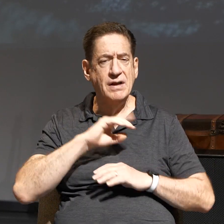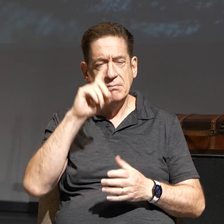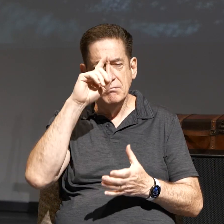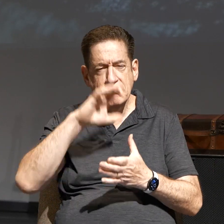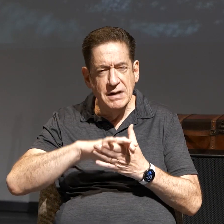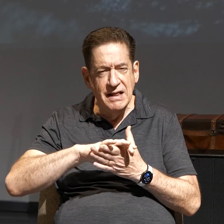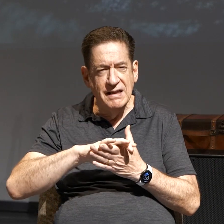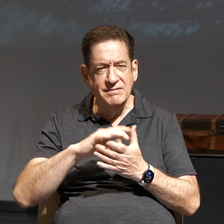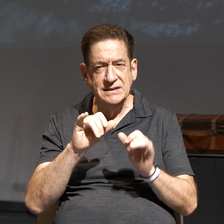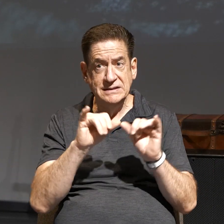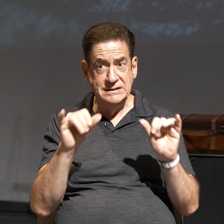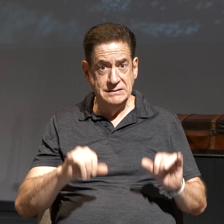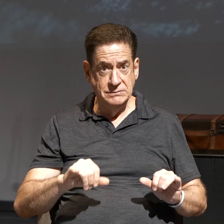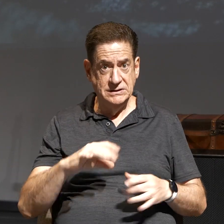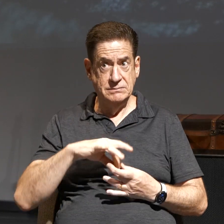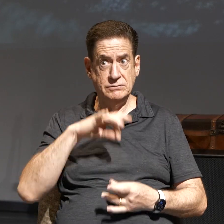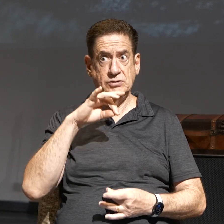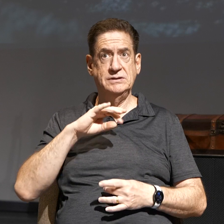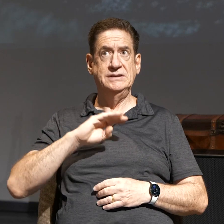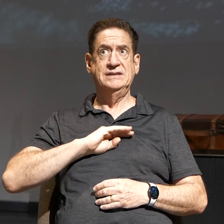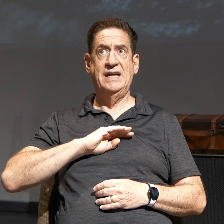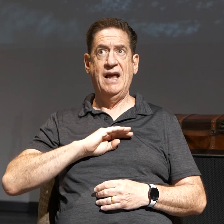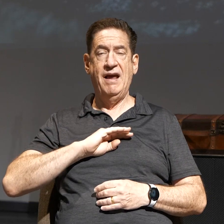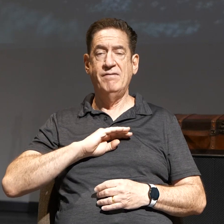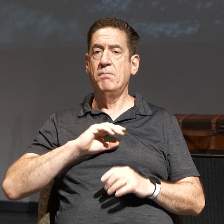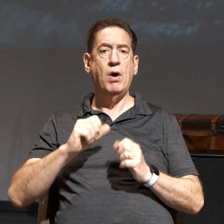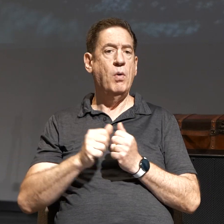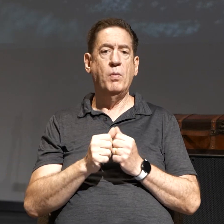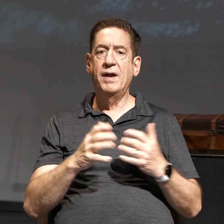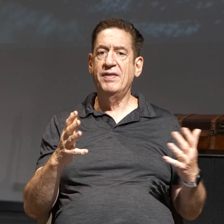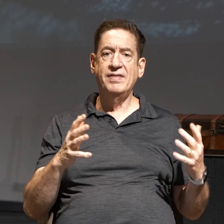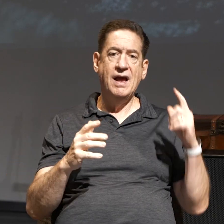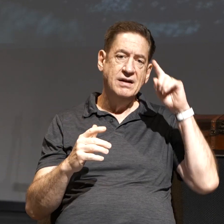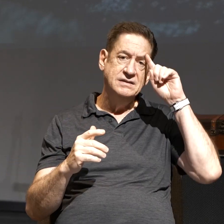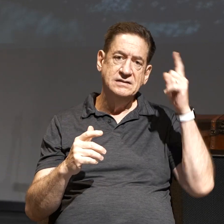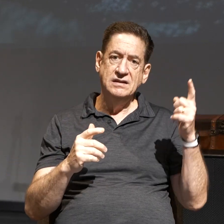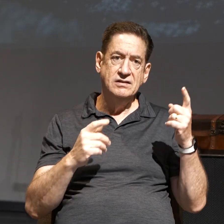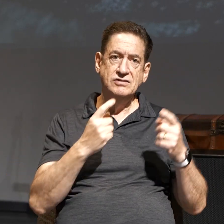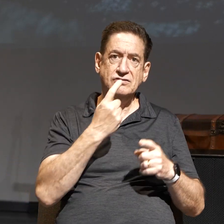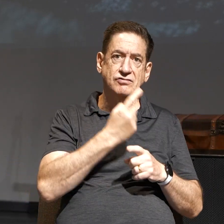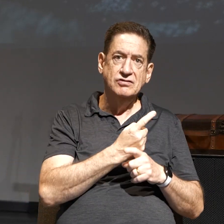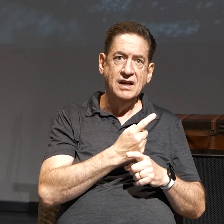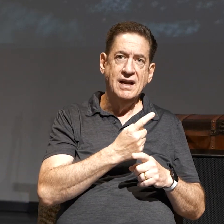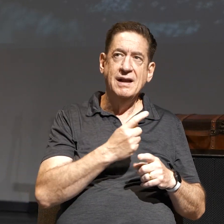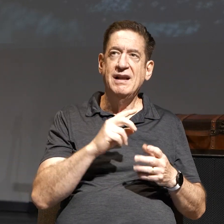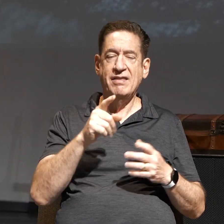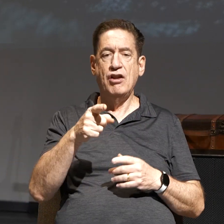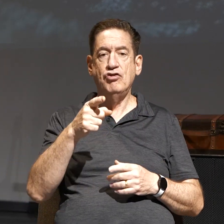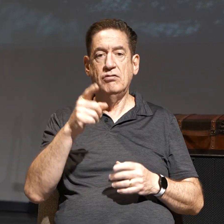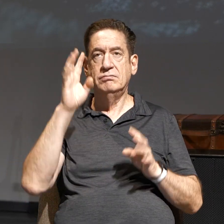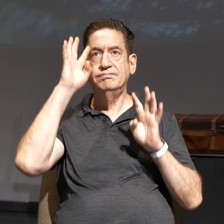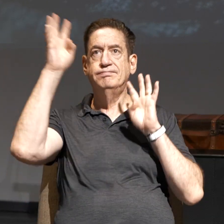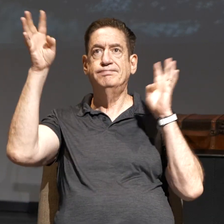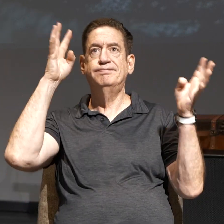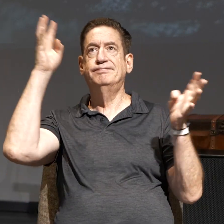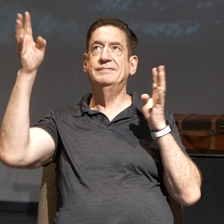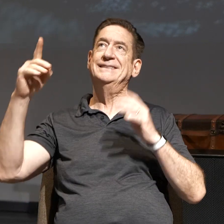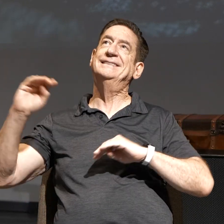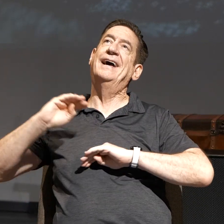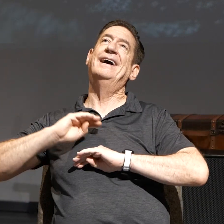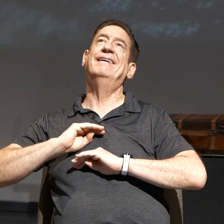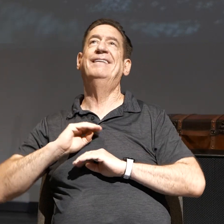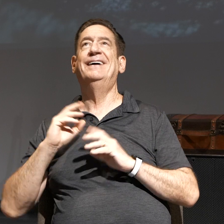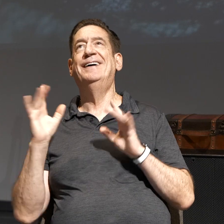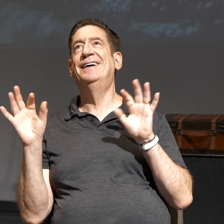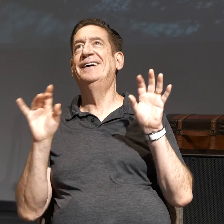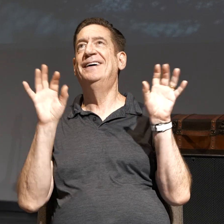experientially satisfying minus intellectually soundness. Your God is a figment of your imagination. It's not the true and living God of the Bible. So, there's that balance.